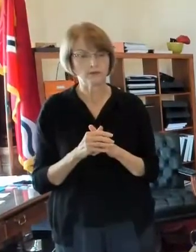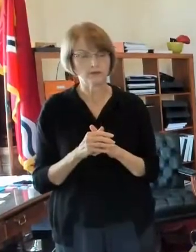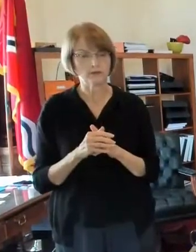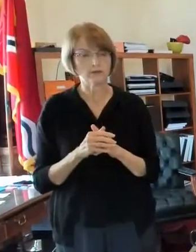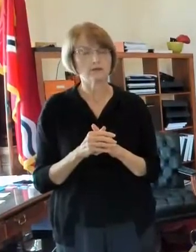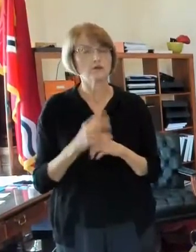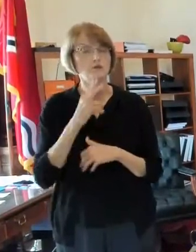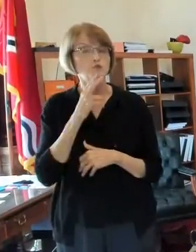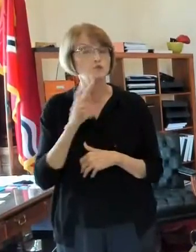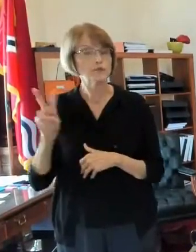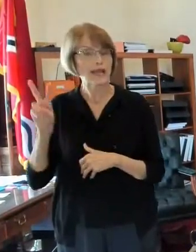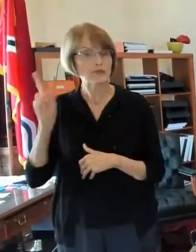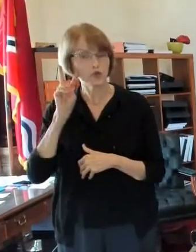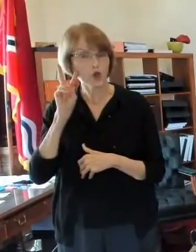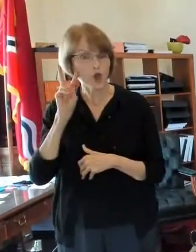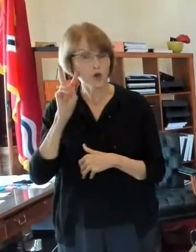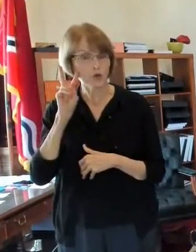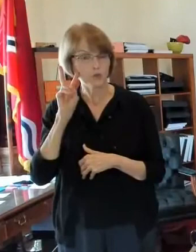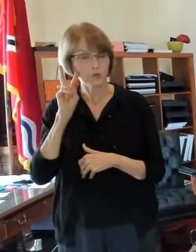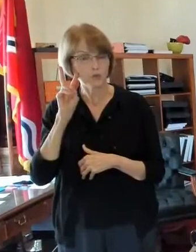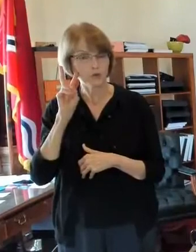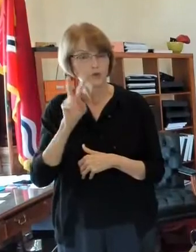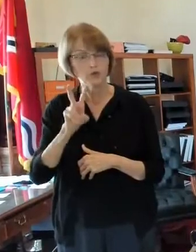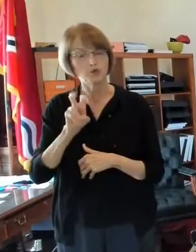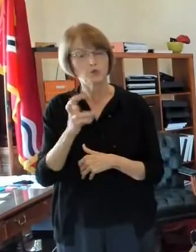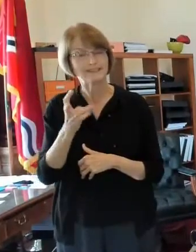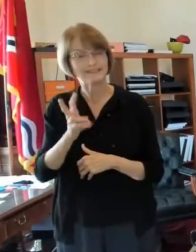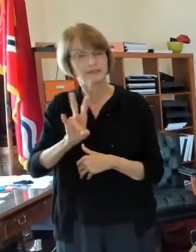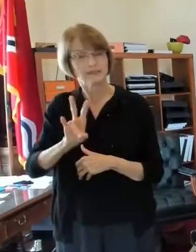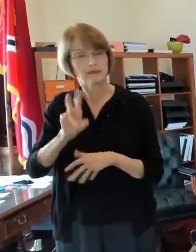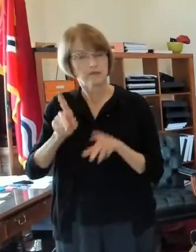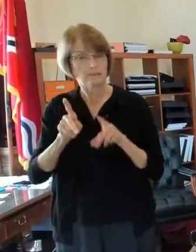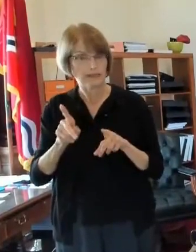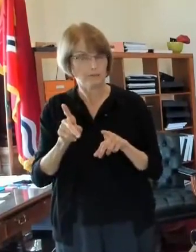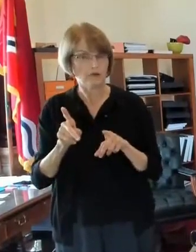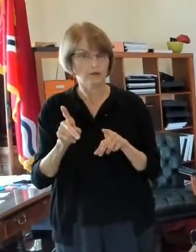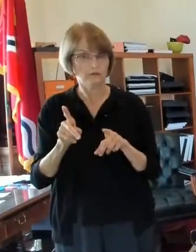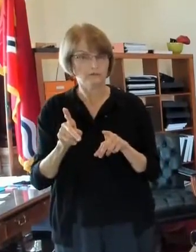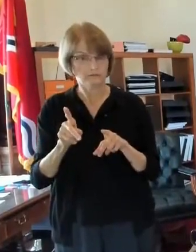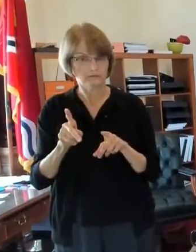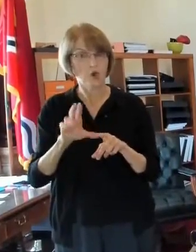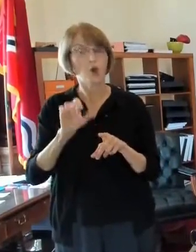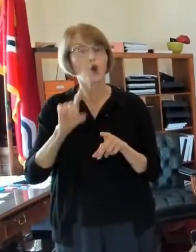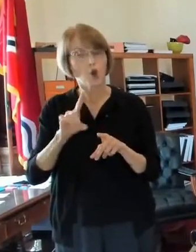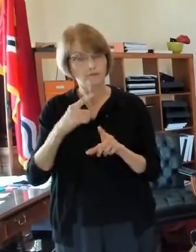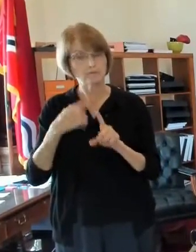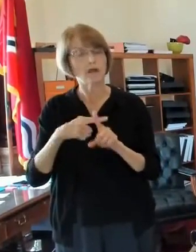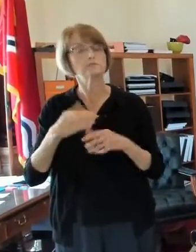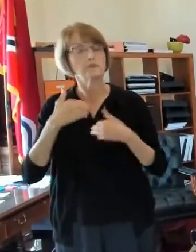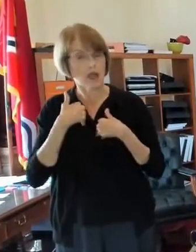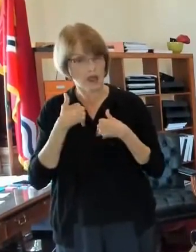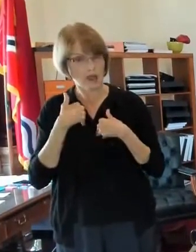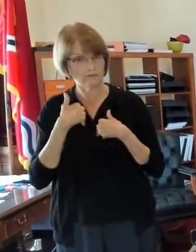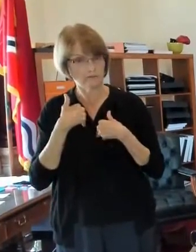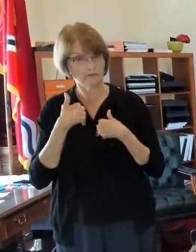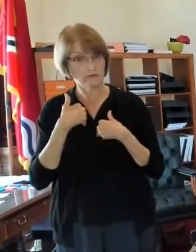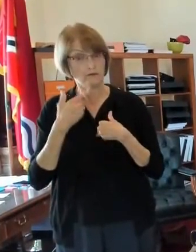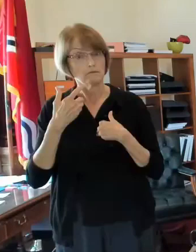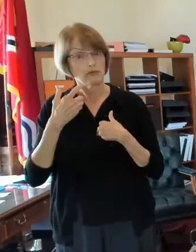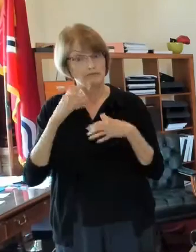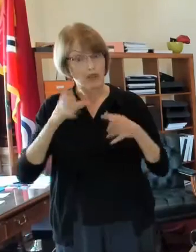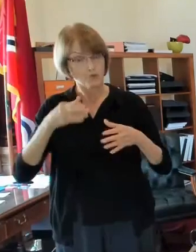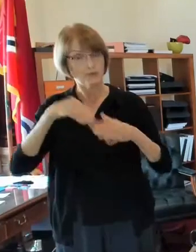days ago there were 267 people covid positive cases in the hospital